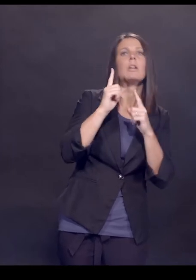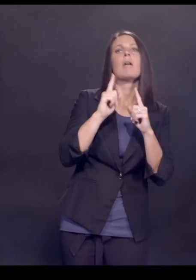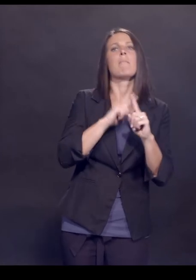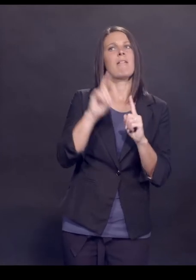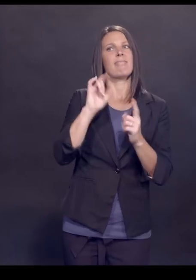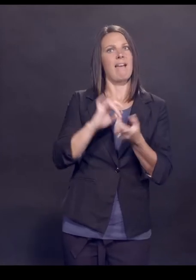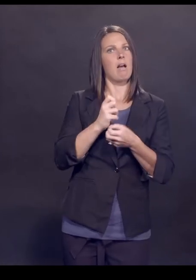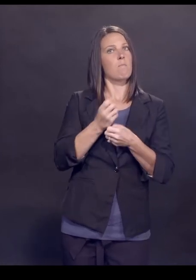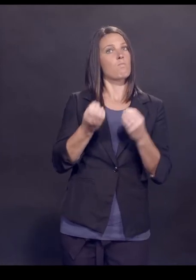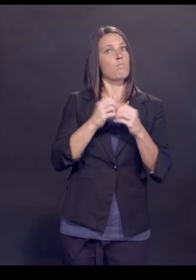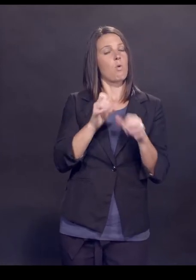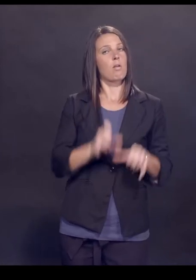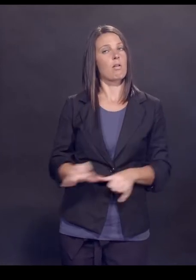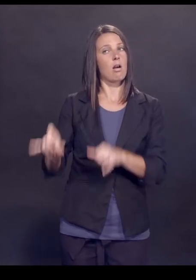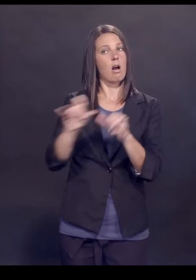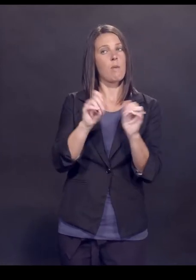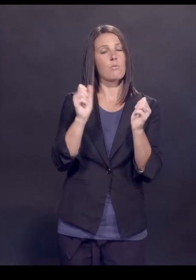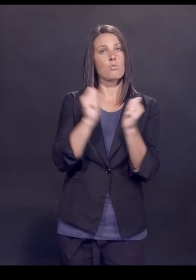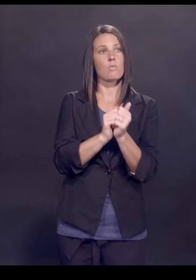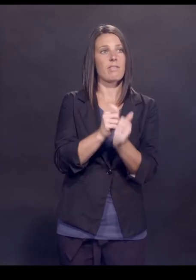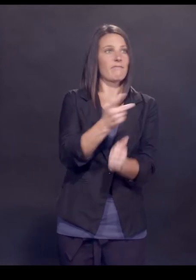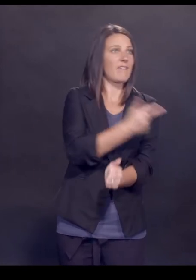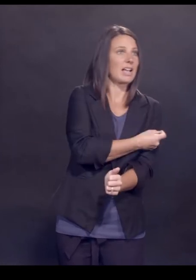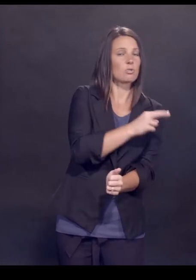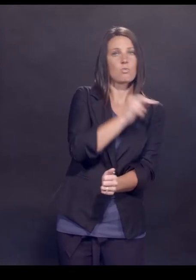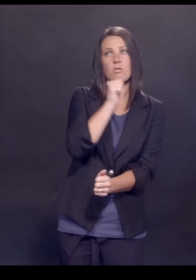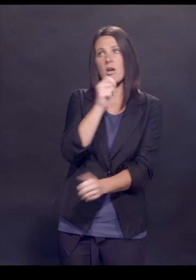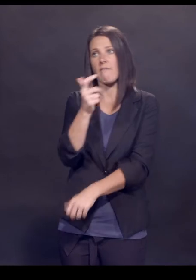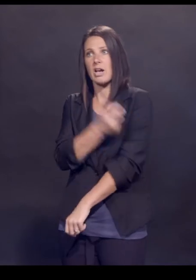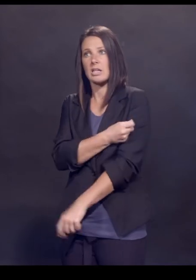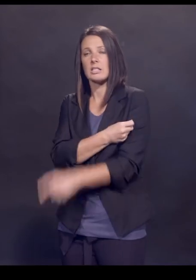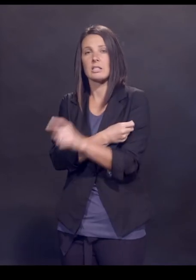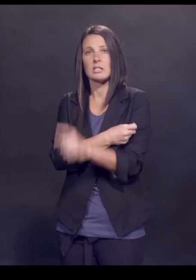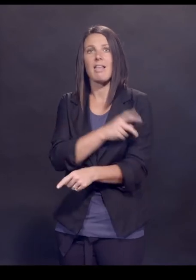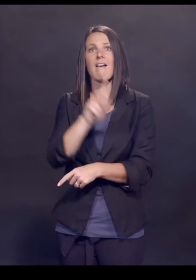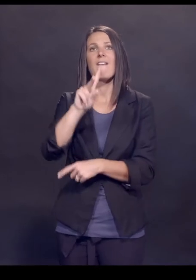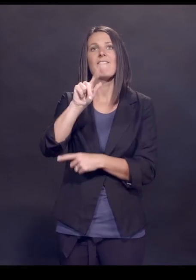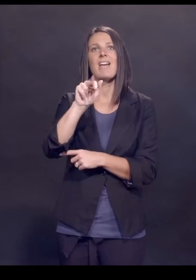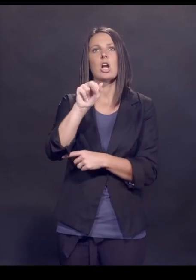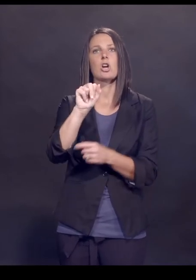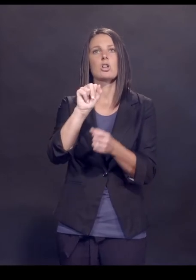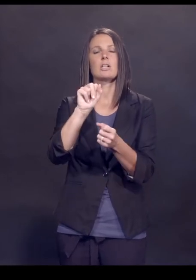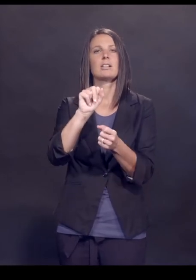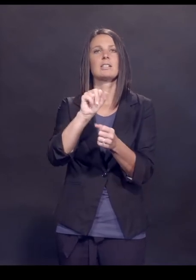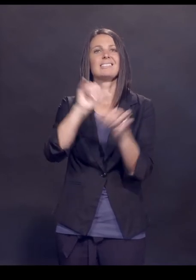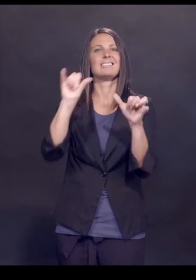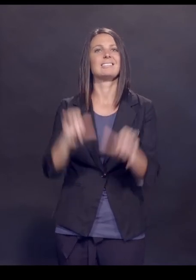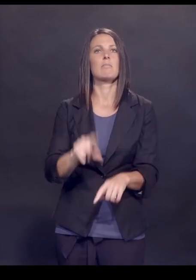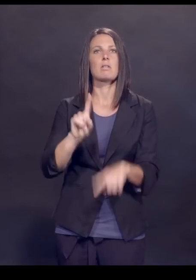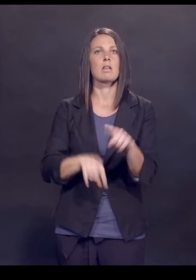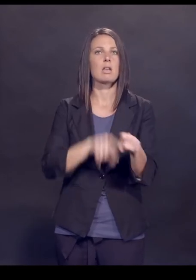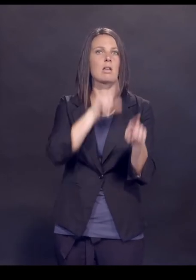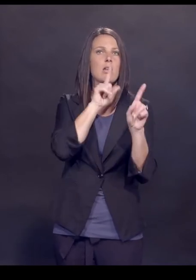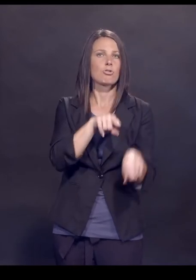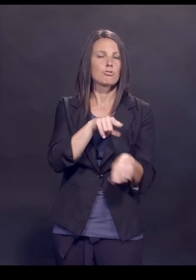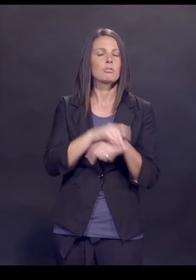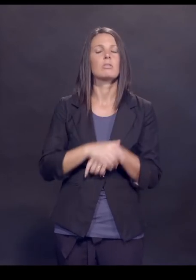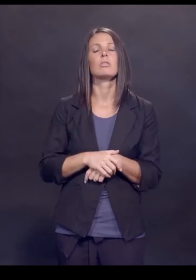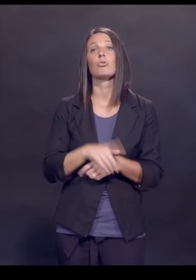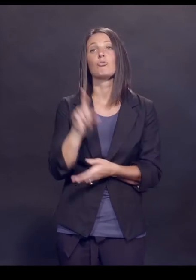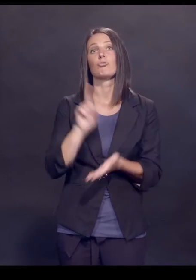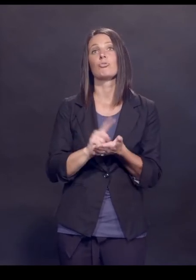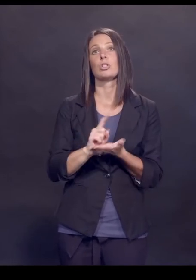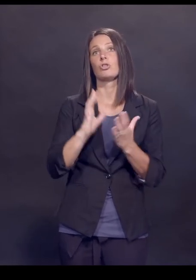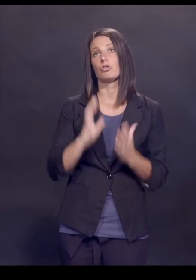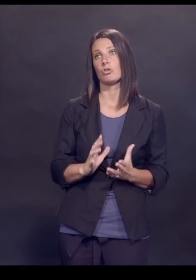common in a vaccinated versus unvaccinated group? Something that the VAERS system cannot answer. The researchers turned to the